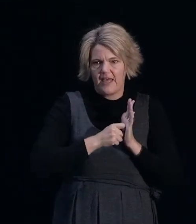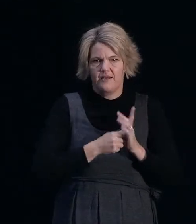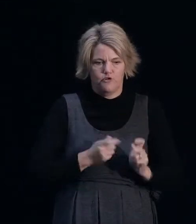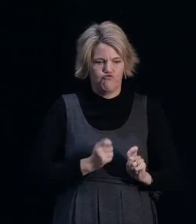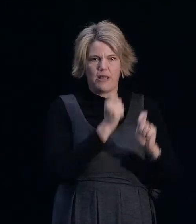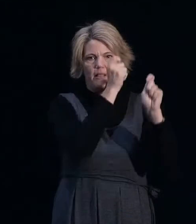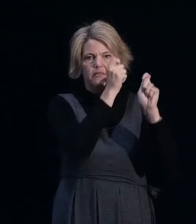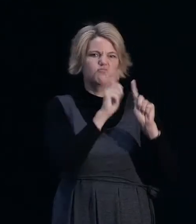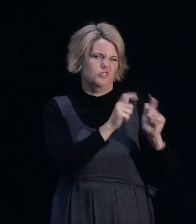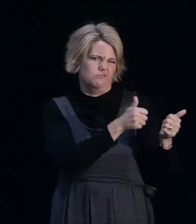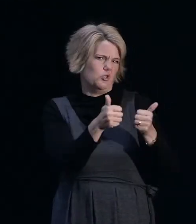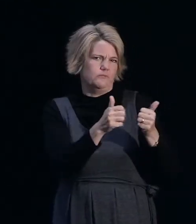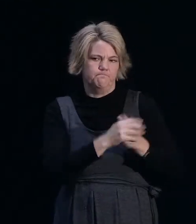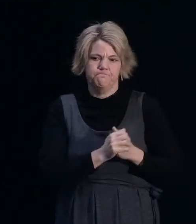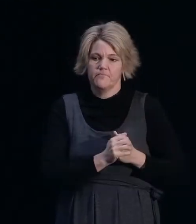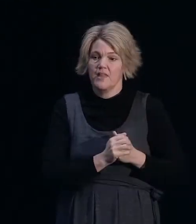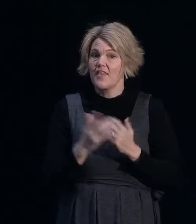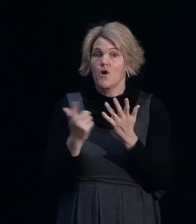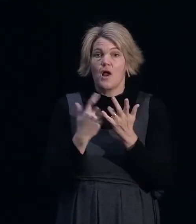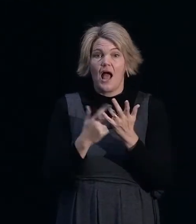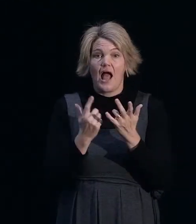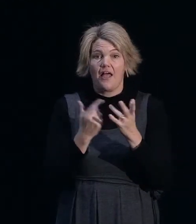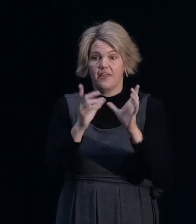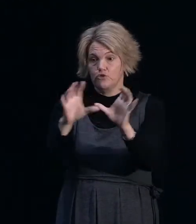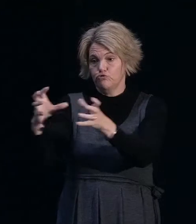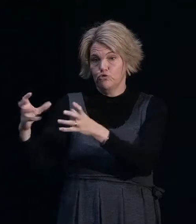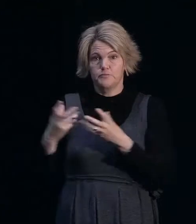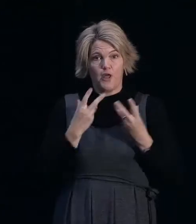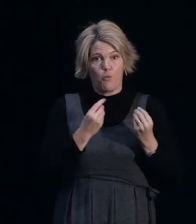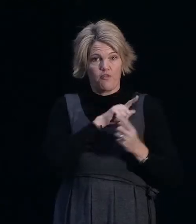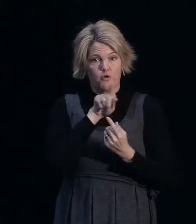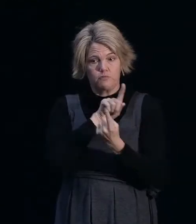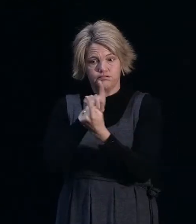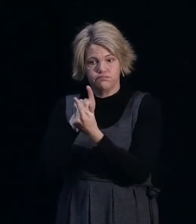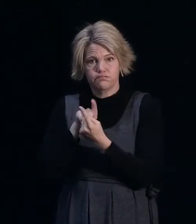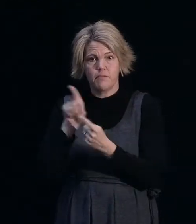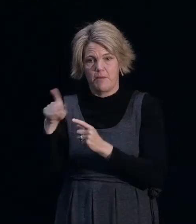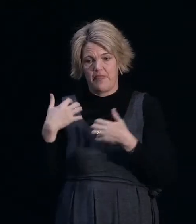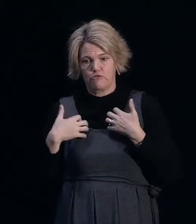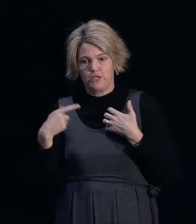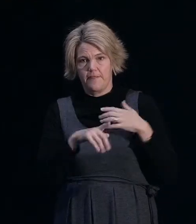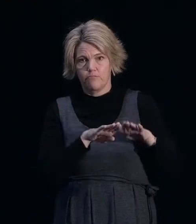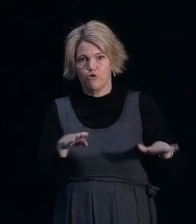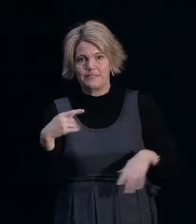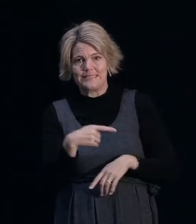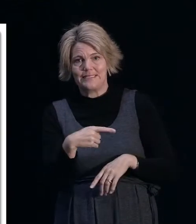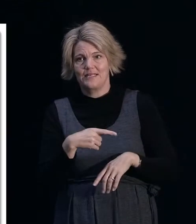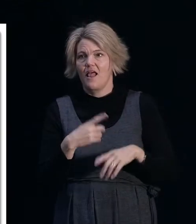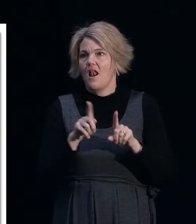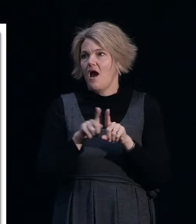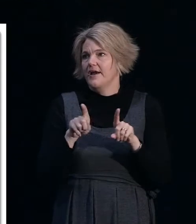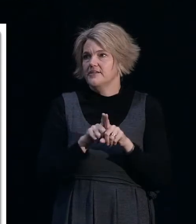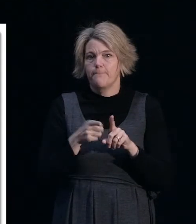good. There are a number of other parties that it's worth talking to, who have an interest in your property, such as the